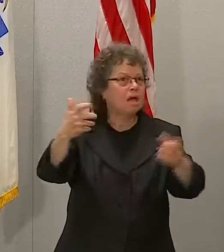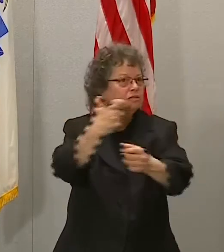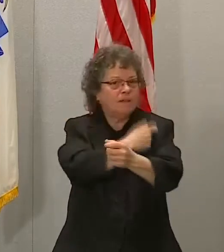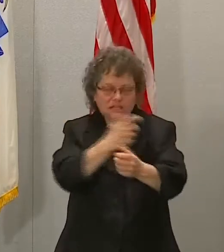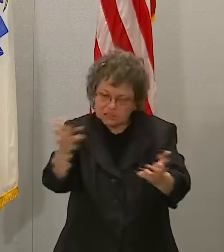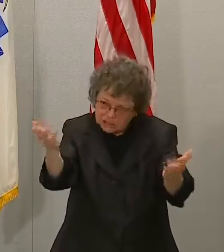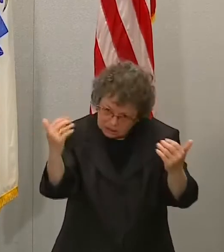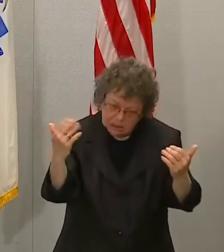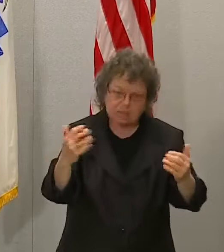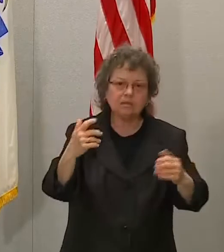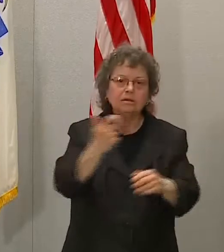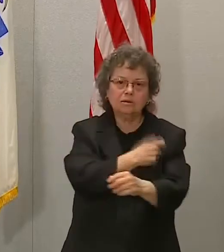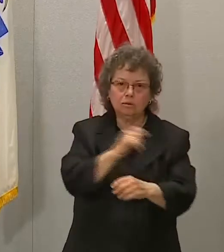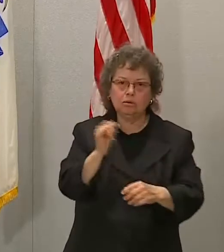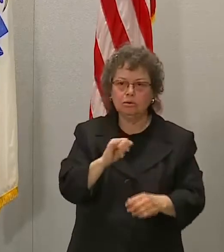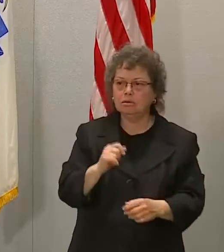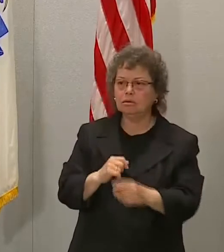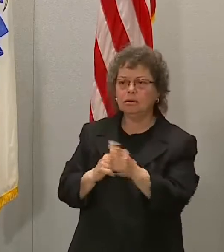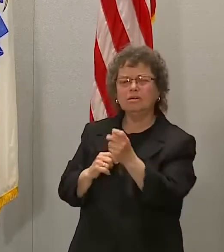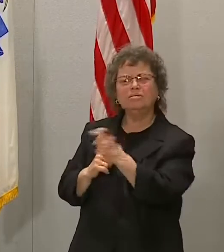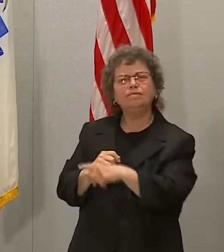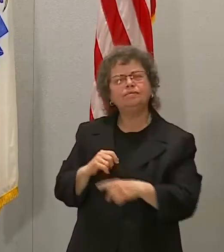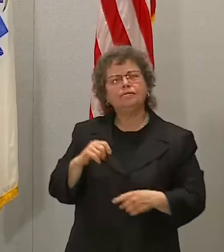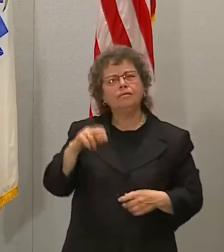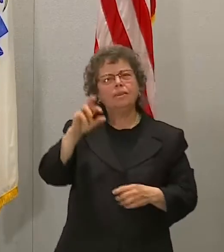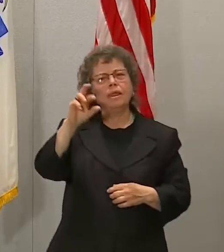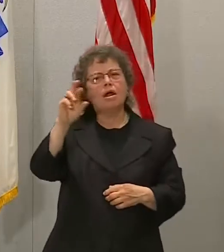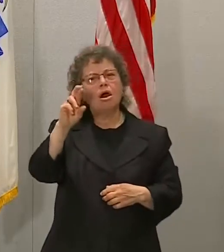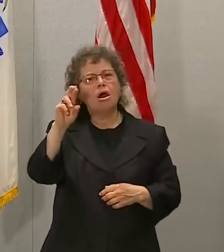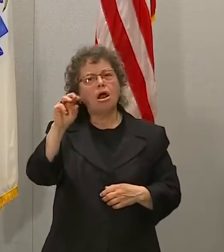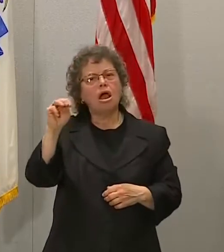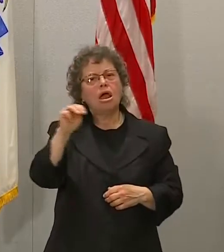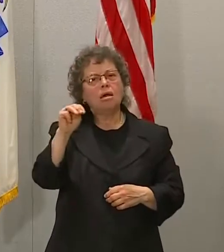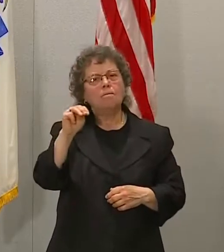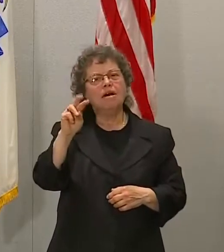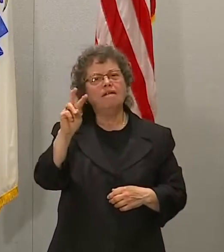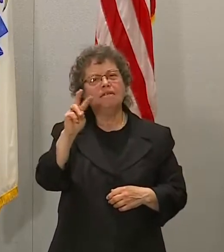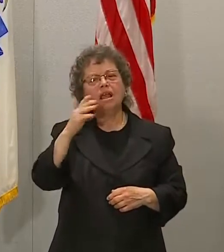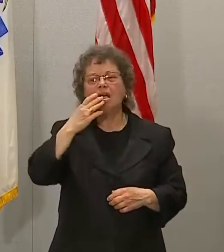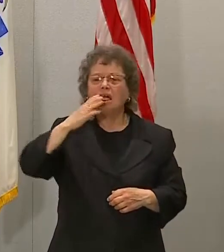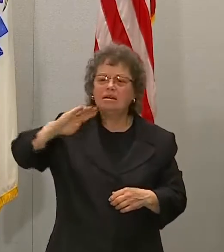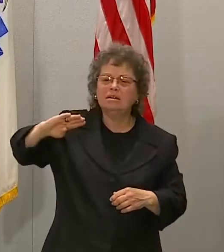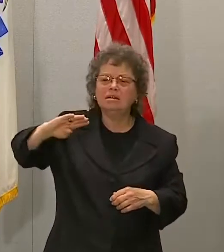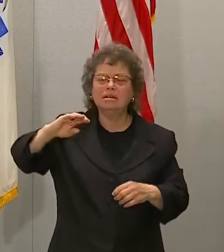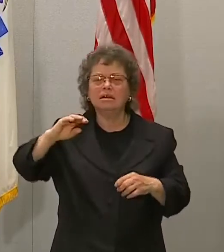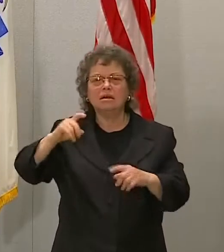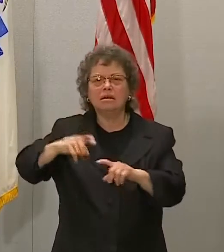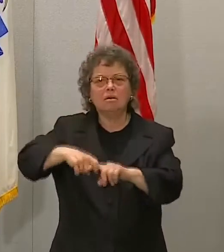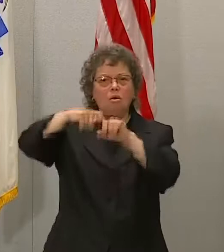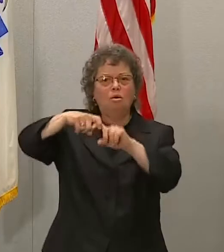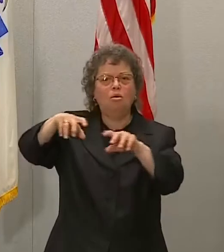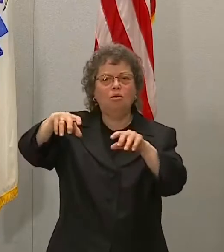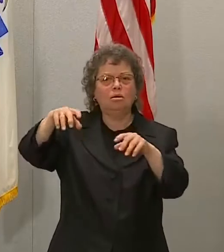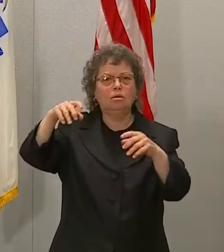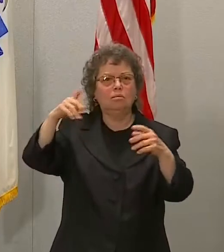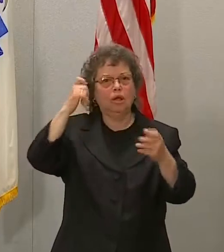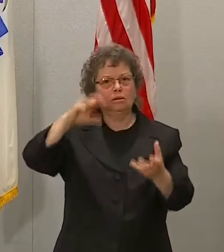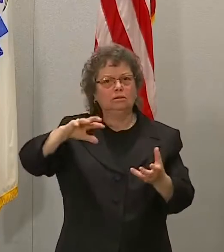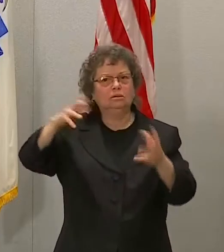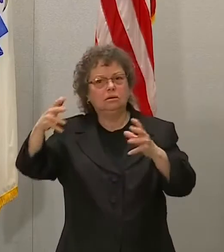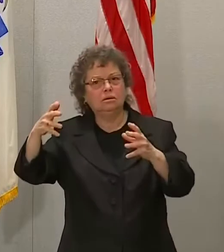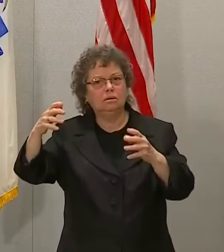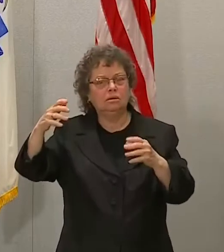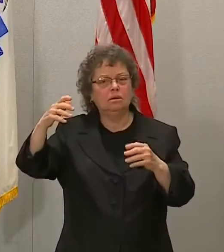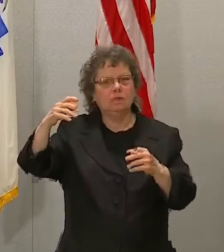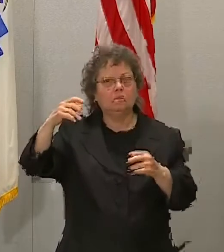well. Governor, on the RMV issue, when do you think this is going to be resolved? And how concerned are you that there might be some vehicles that are unsafe